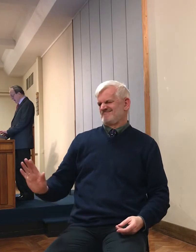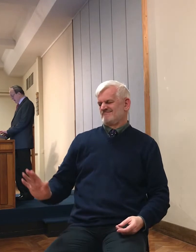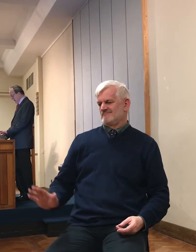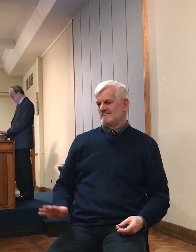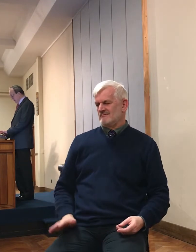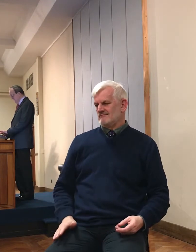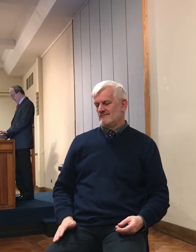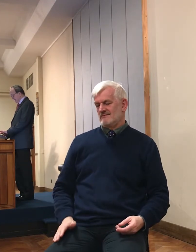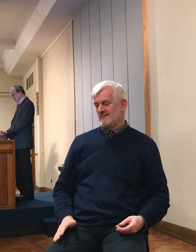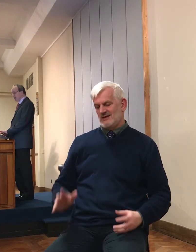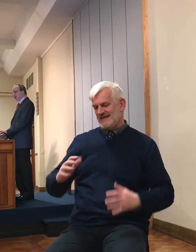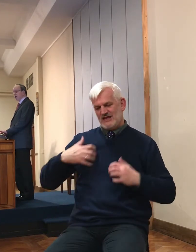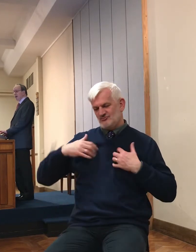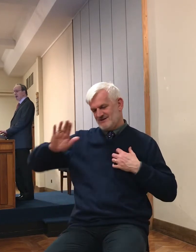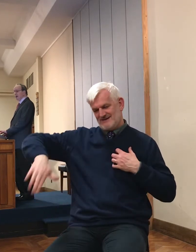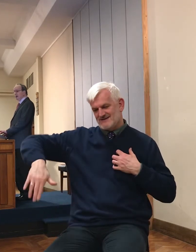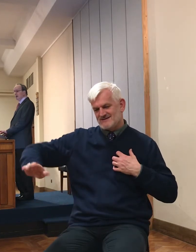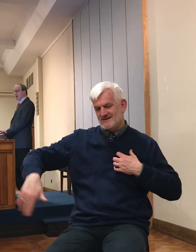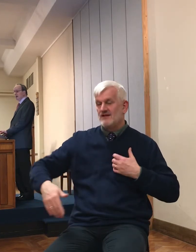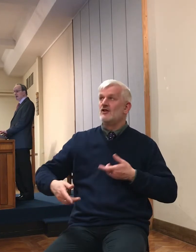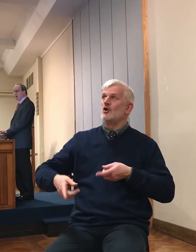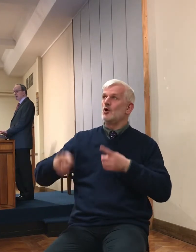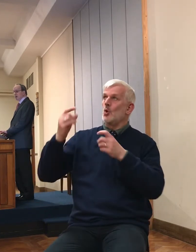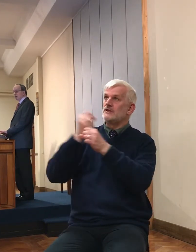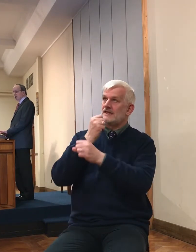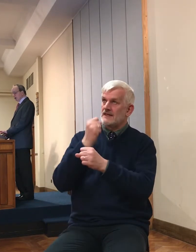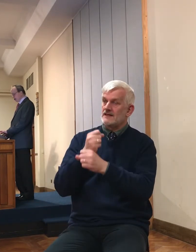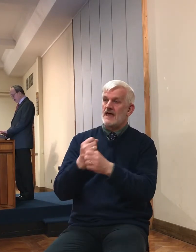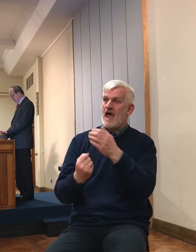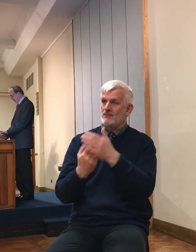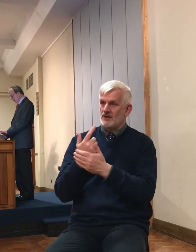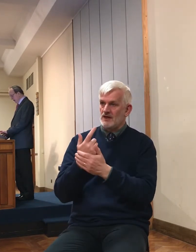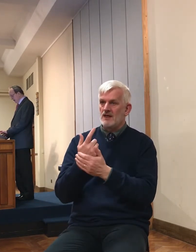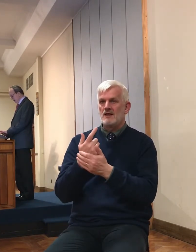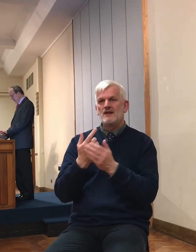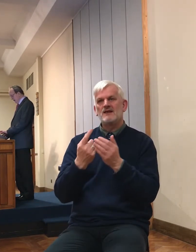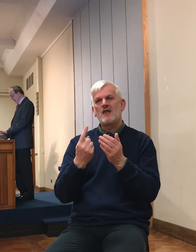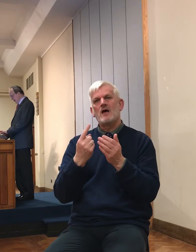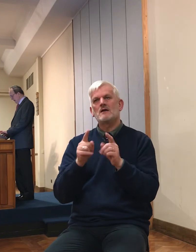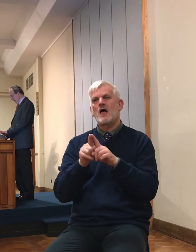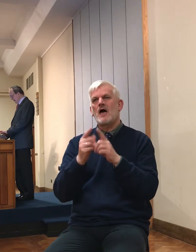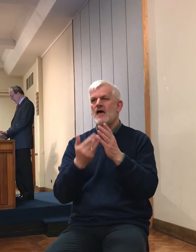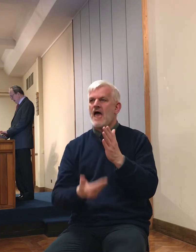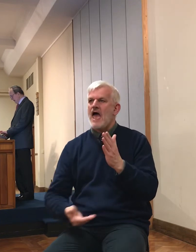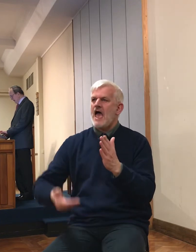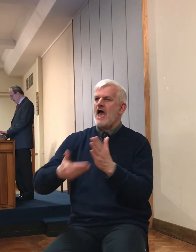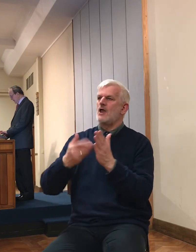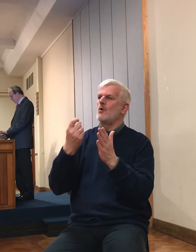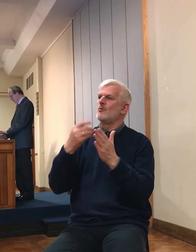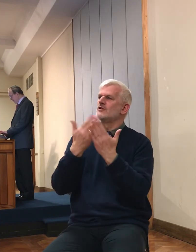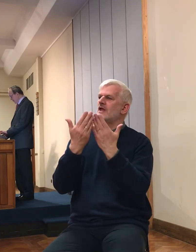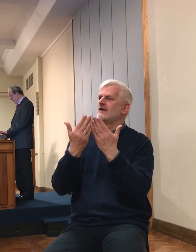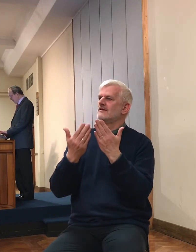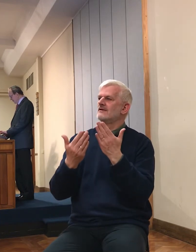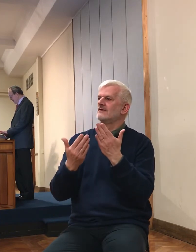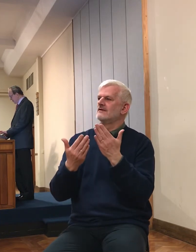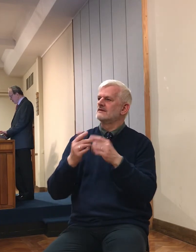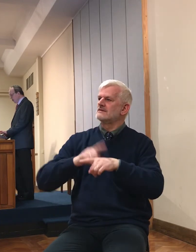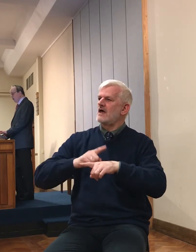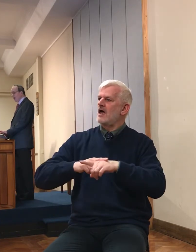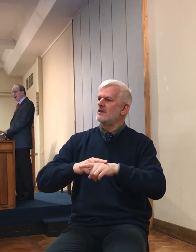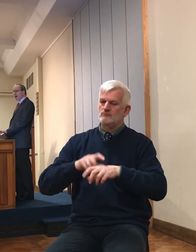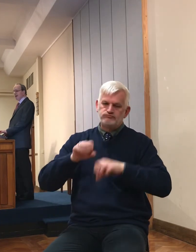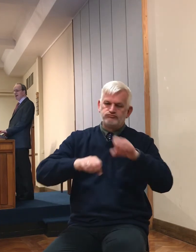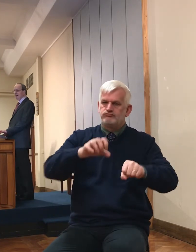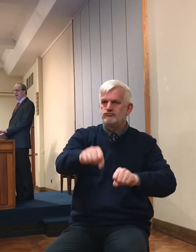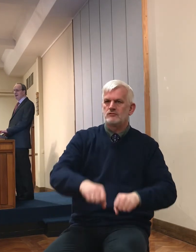it, and they had an extra day to destroy the enemy, and naturally we ask,